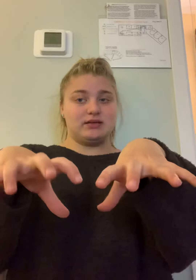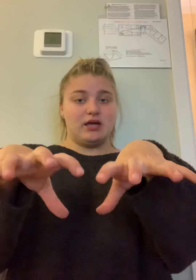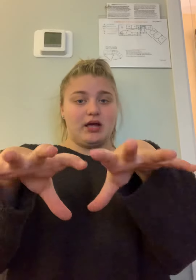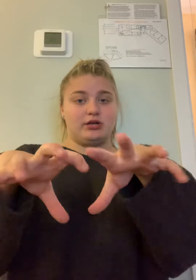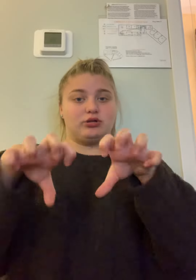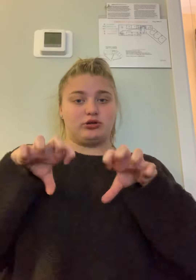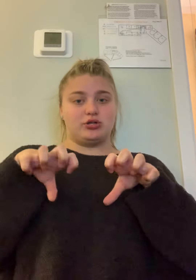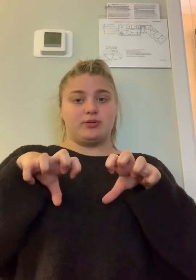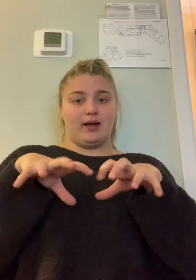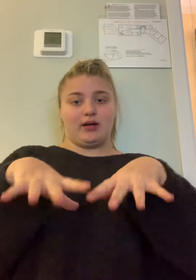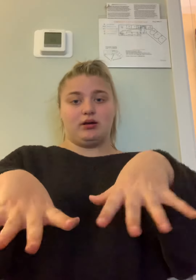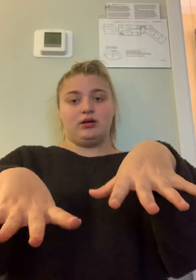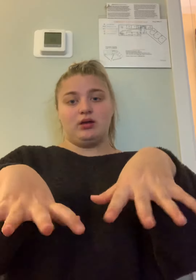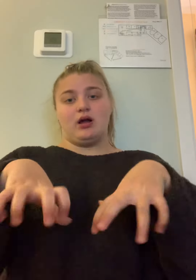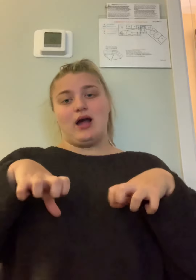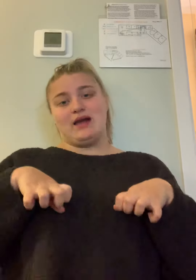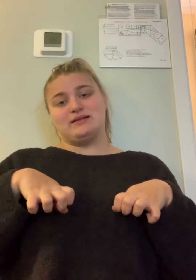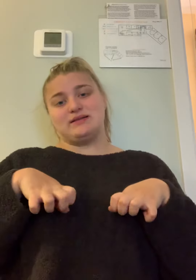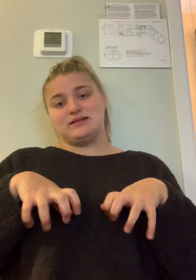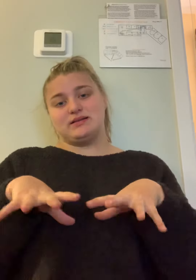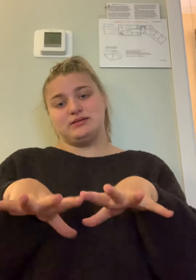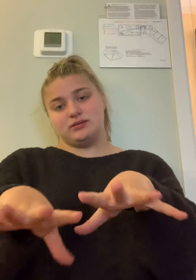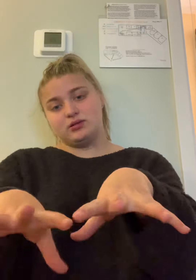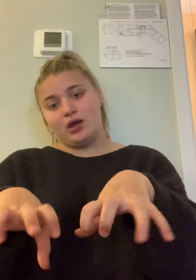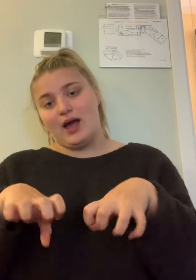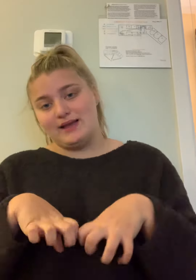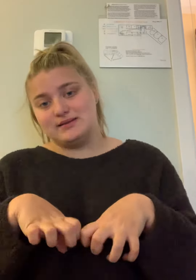and you're going to crunch them back. Ice. Ice.